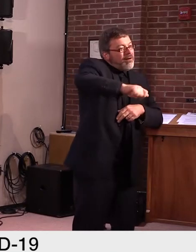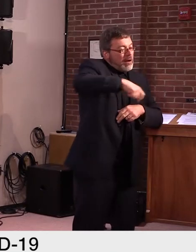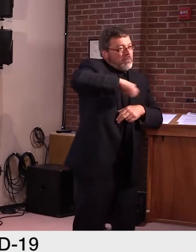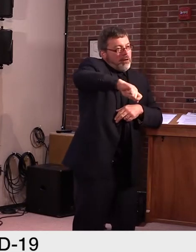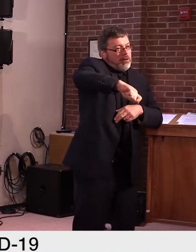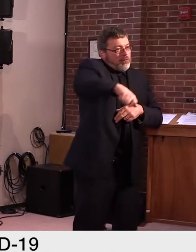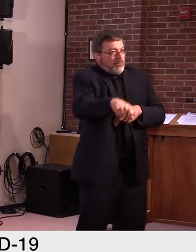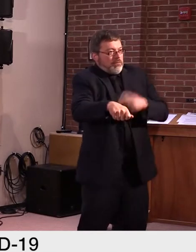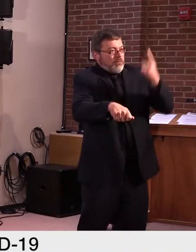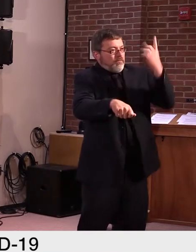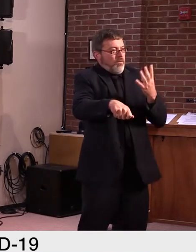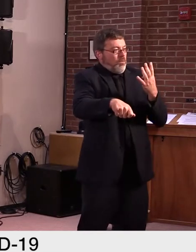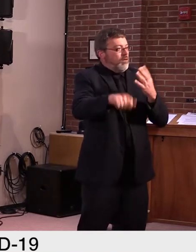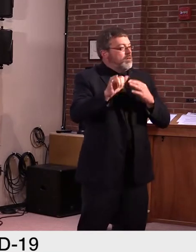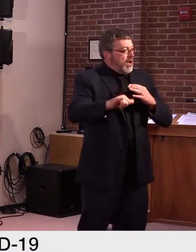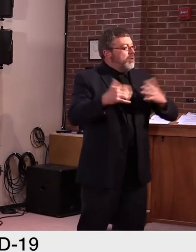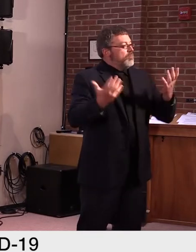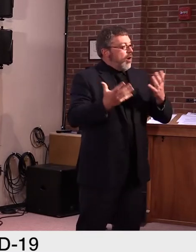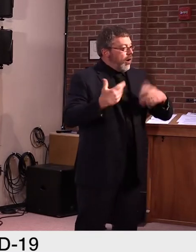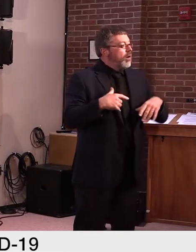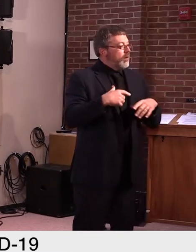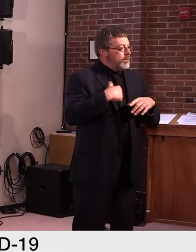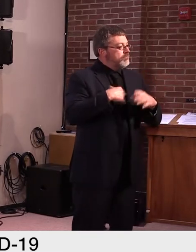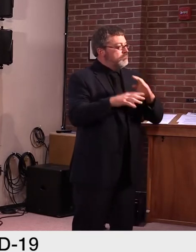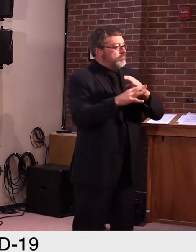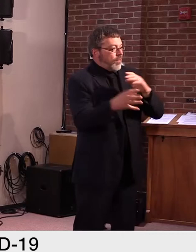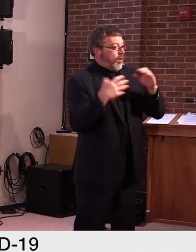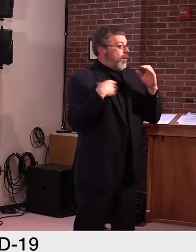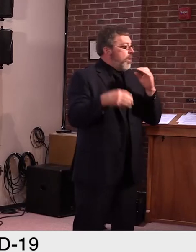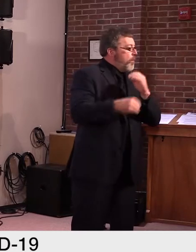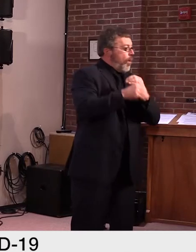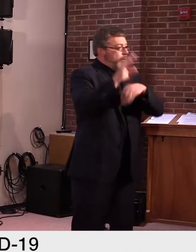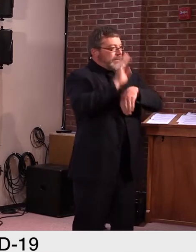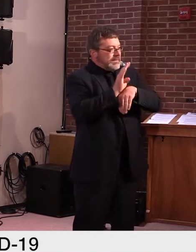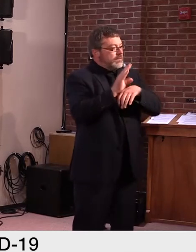do so safely and will continue to take this approach.